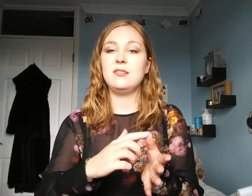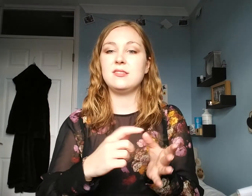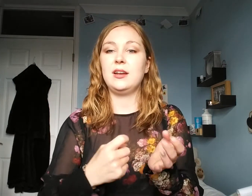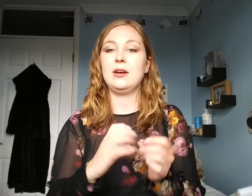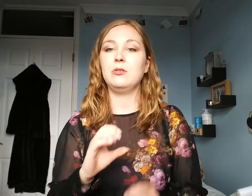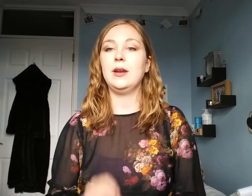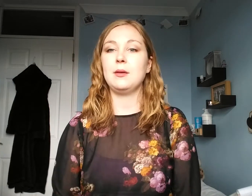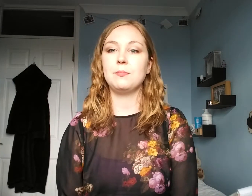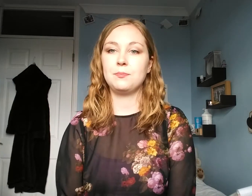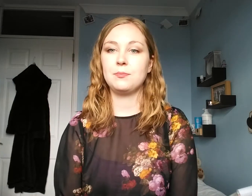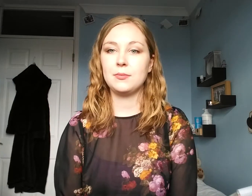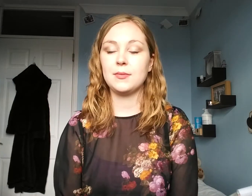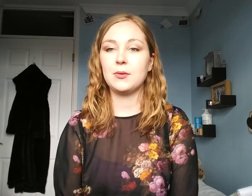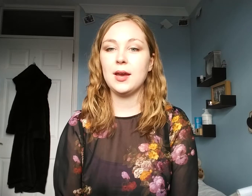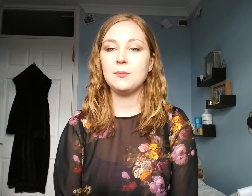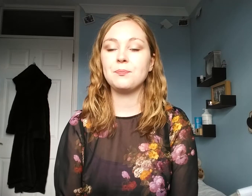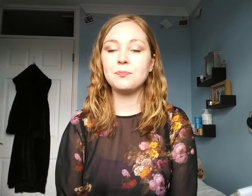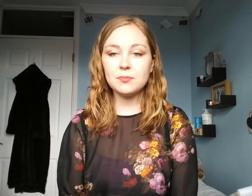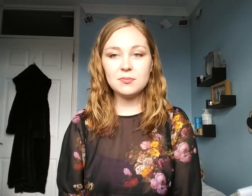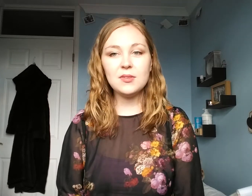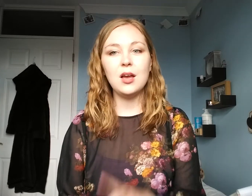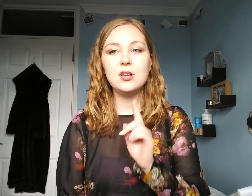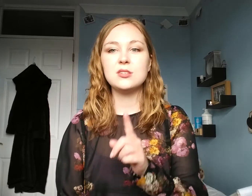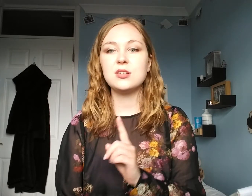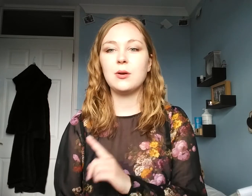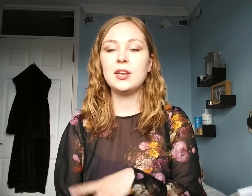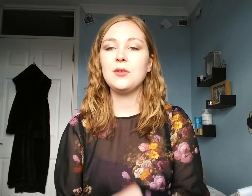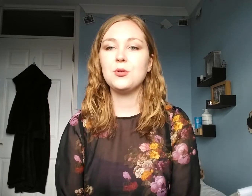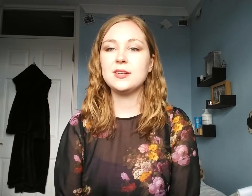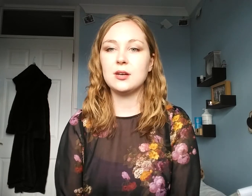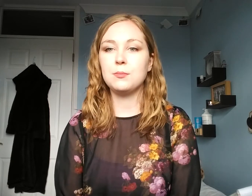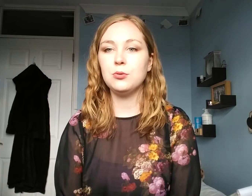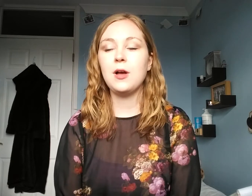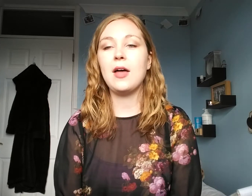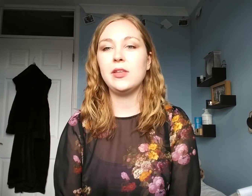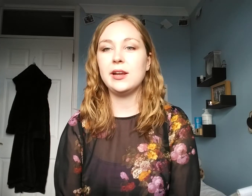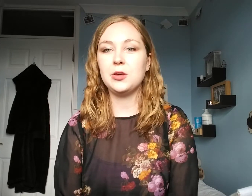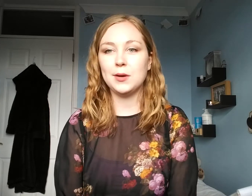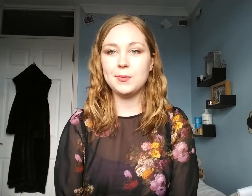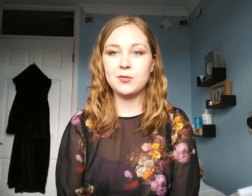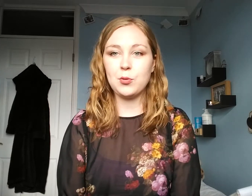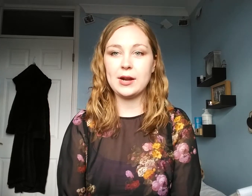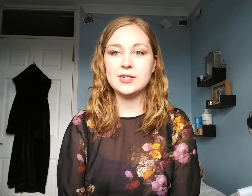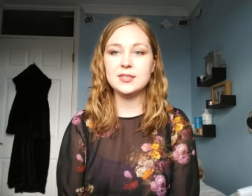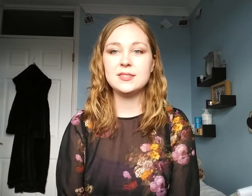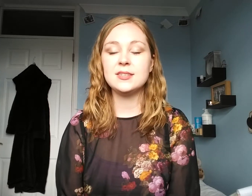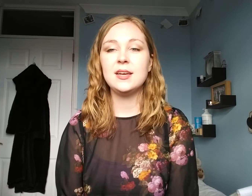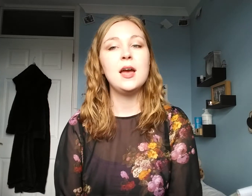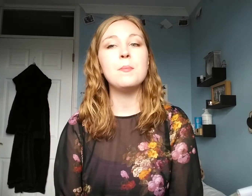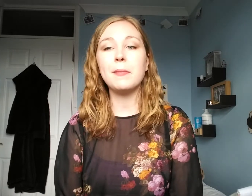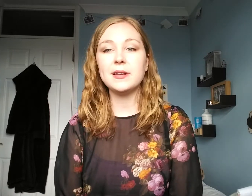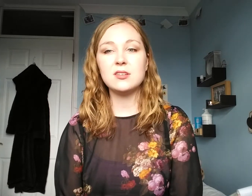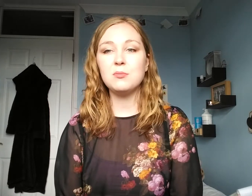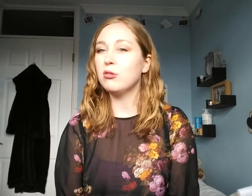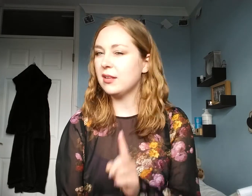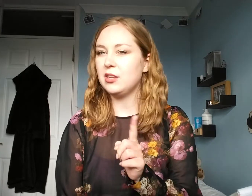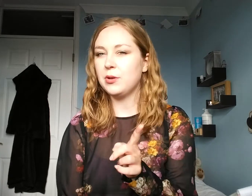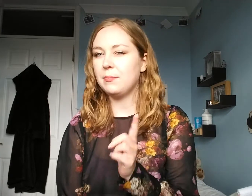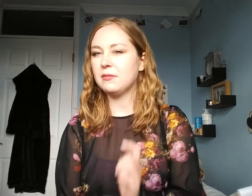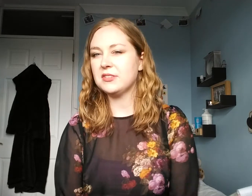out your name. Okay? So, I'm going to give you an example, and then let you have a bit of a practice. My example is letting you in a bit of a